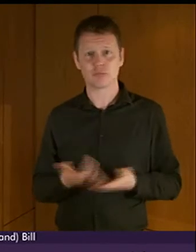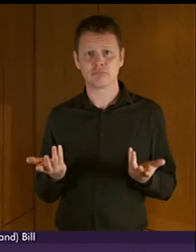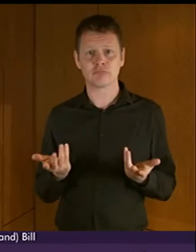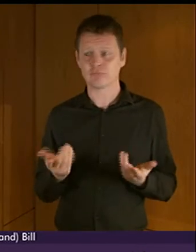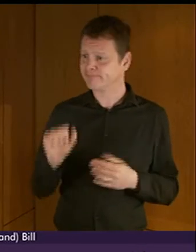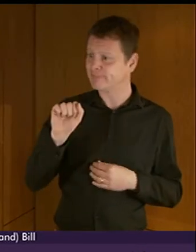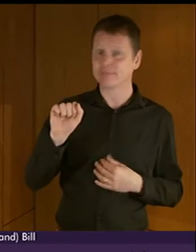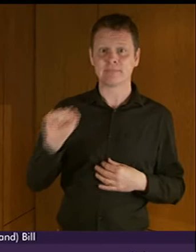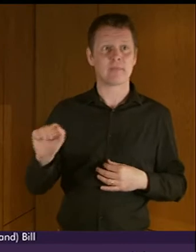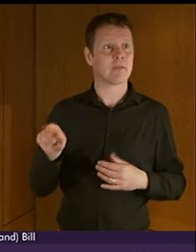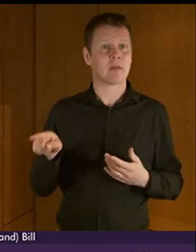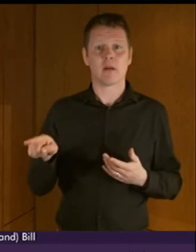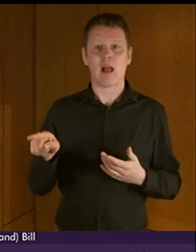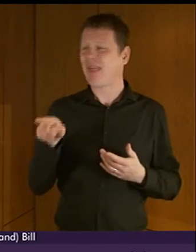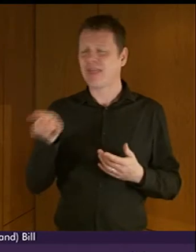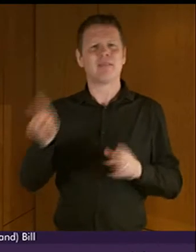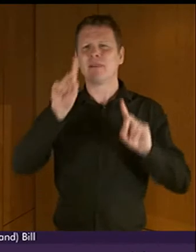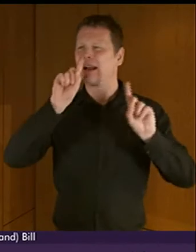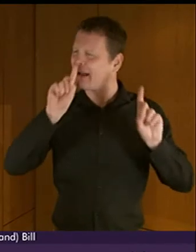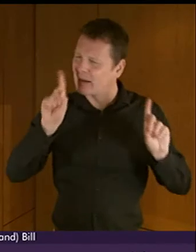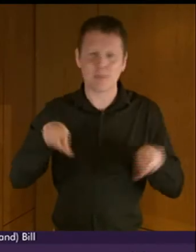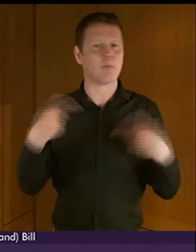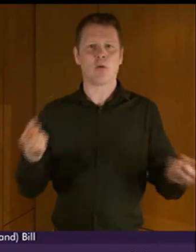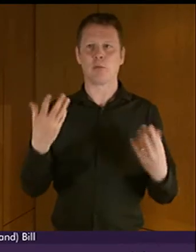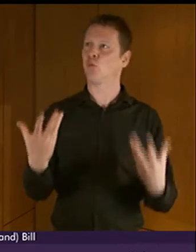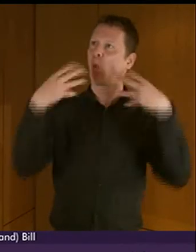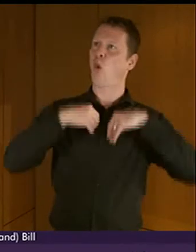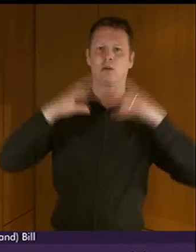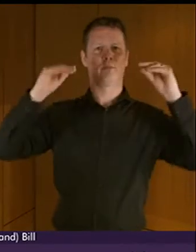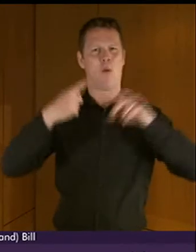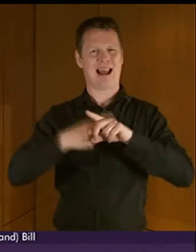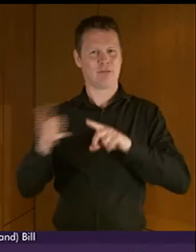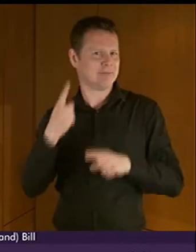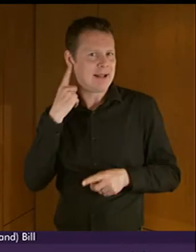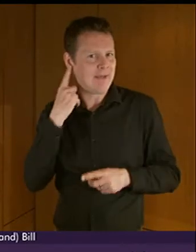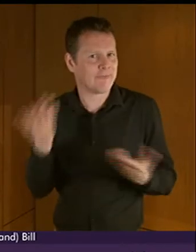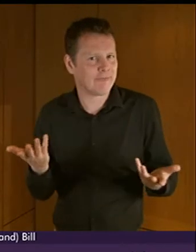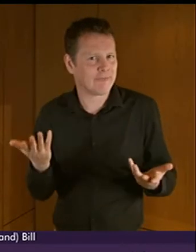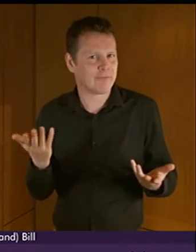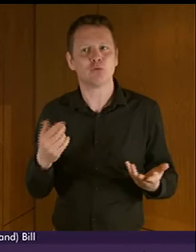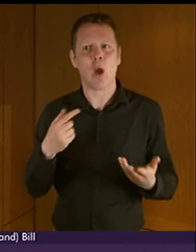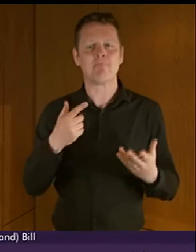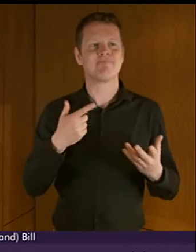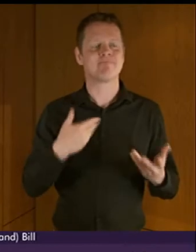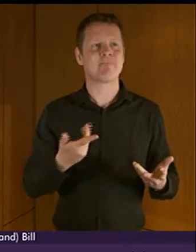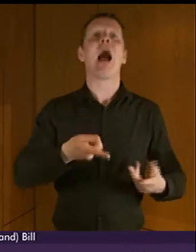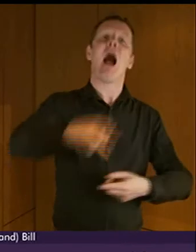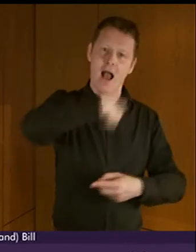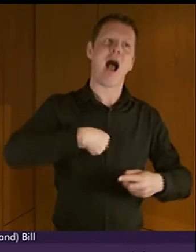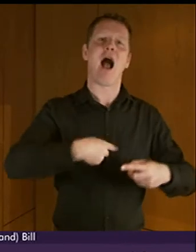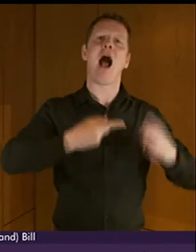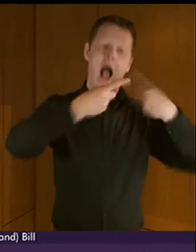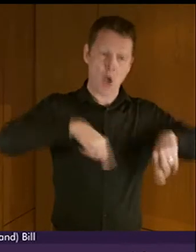to learn the indigenous spoken language so it's up to us to address that and adapt our